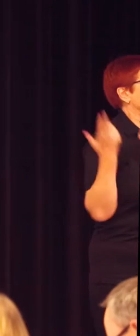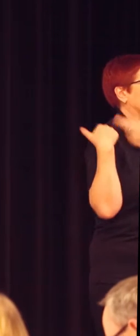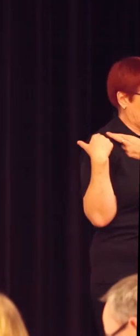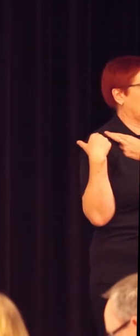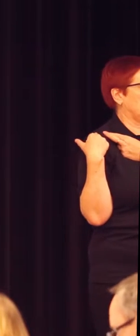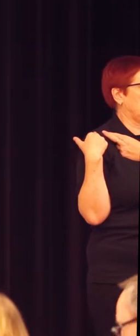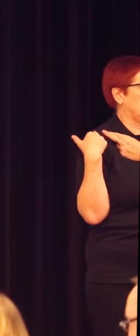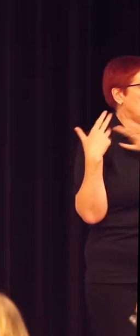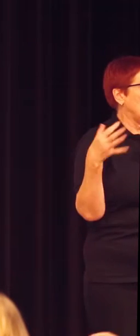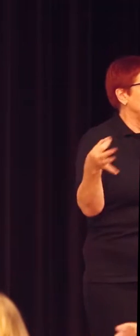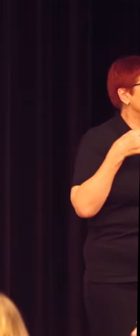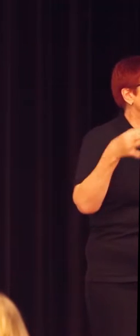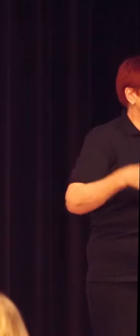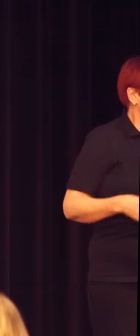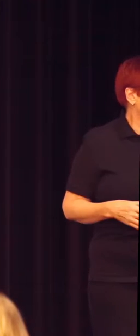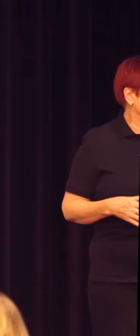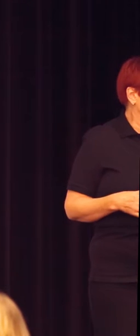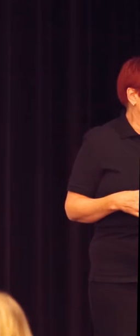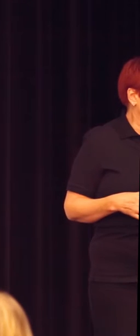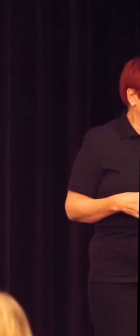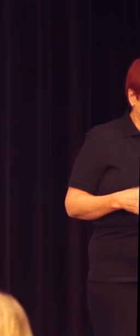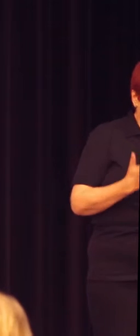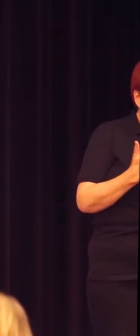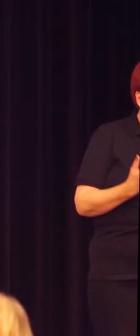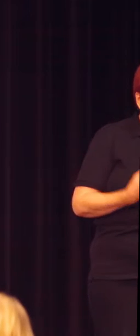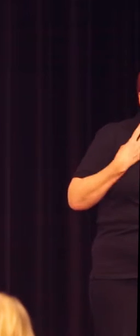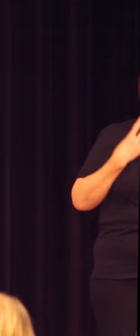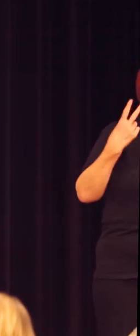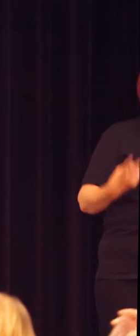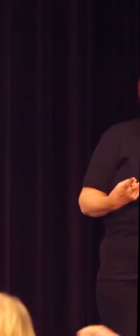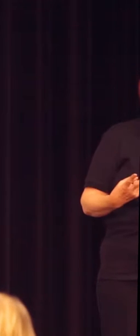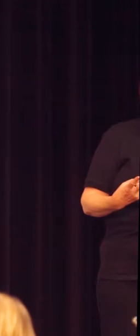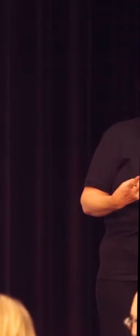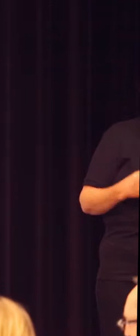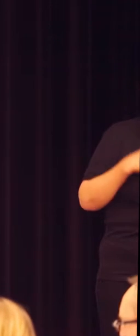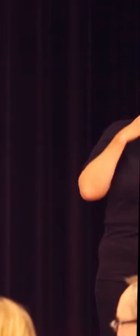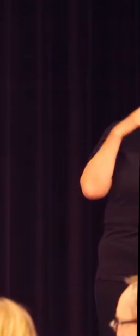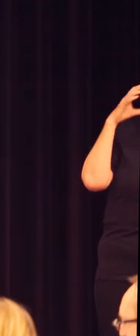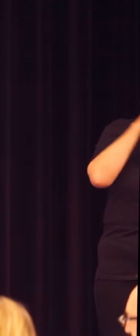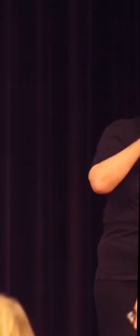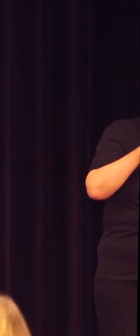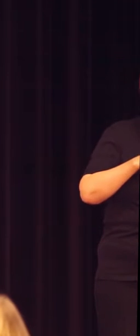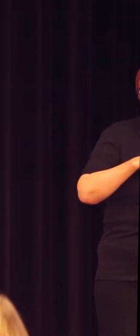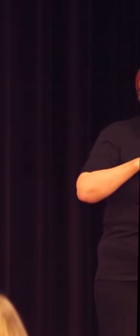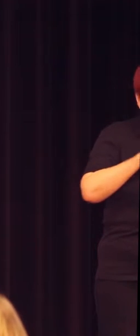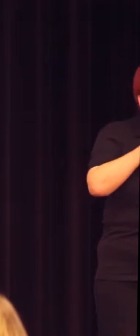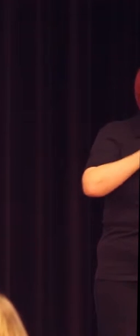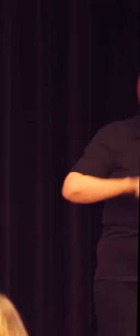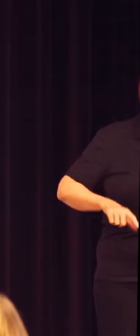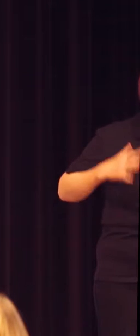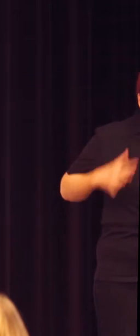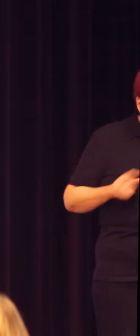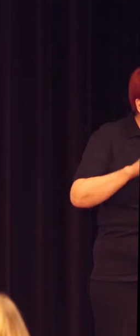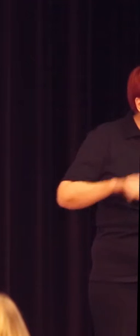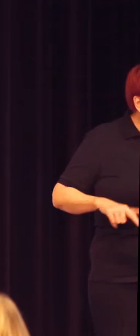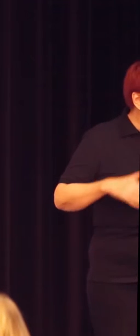to design a space where a student with visual disability, hearing disability, physical disability,